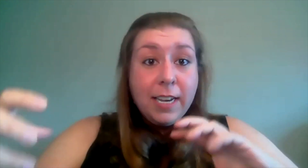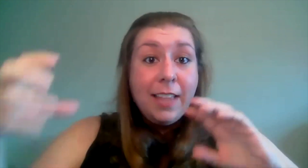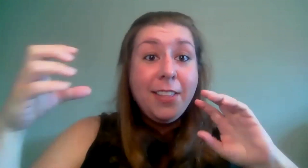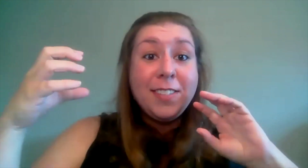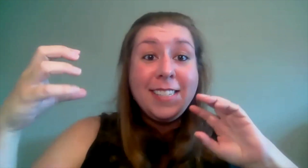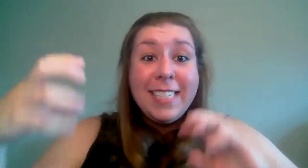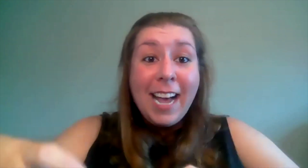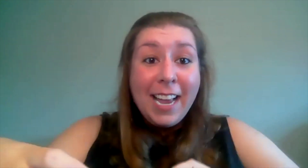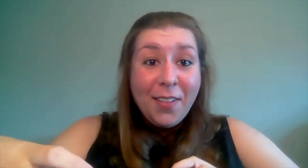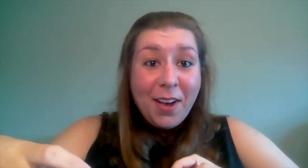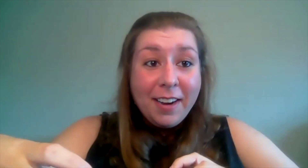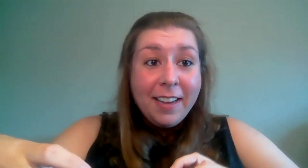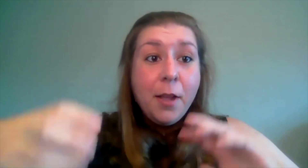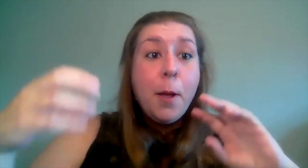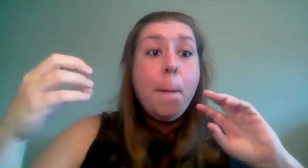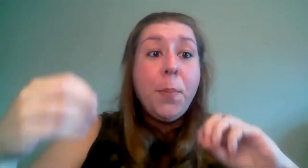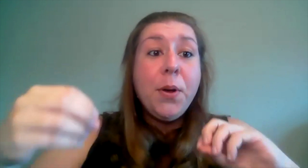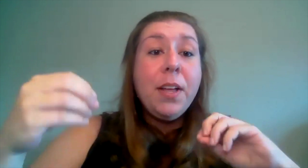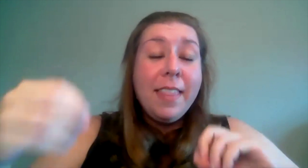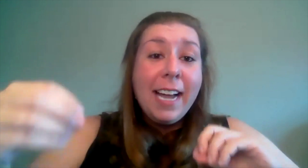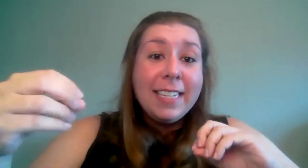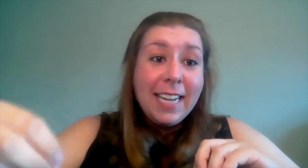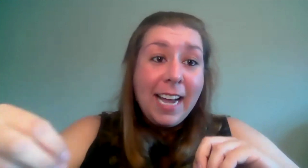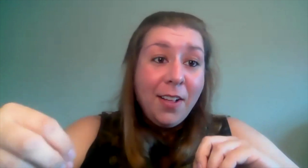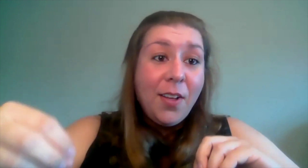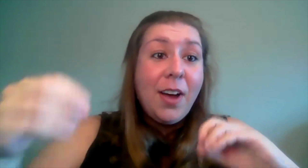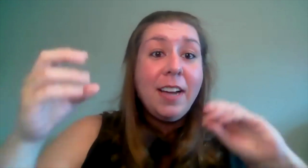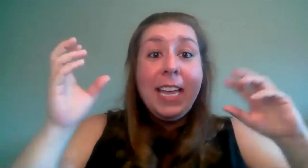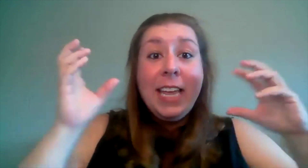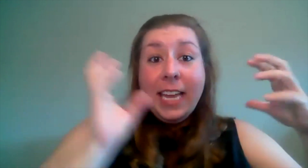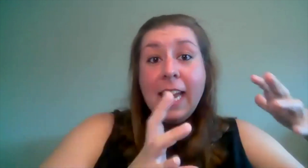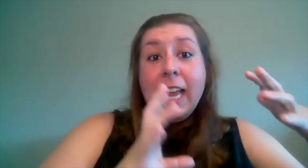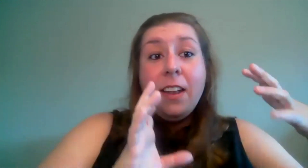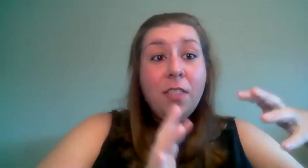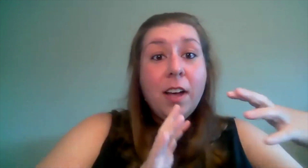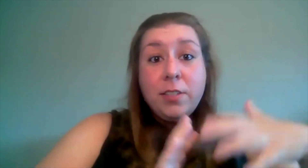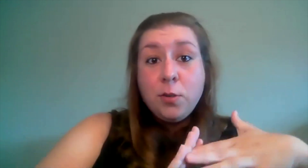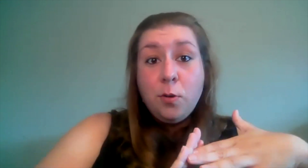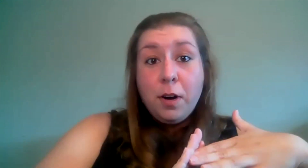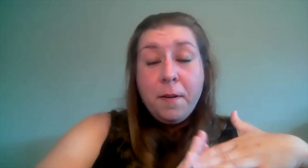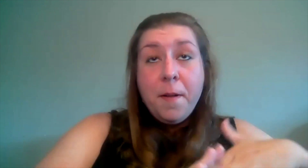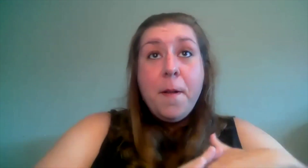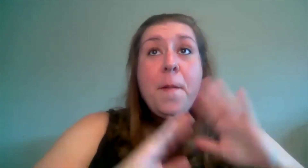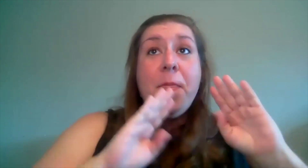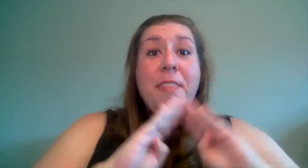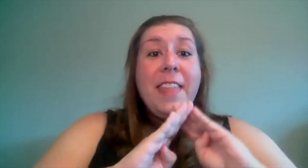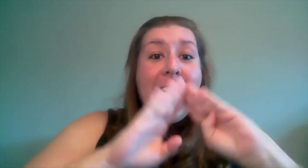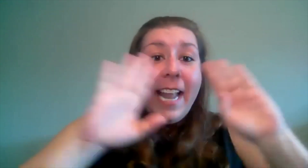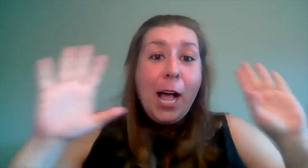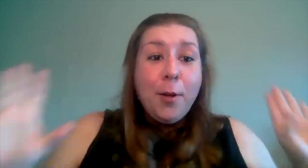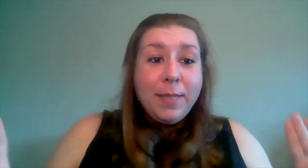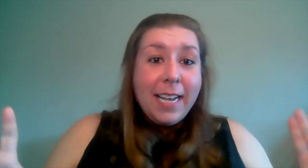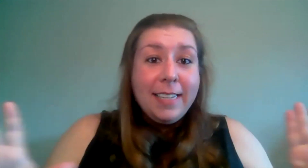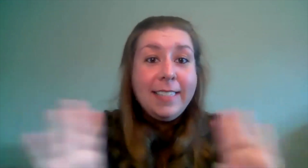and there's dialogue put that dialogue in the score that helps us